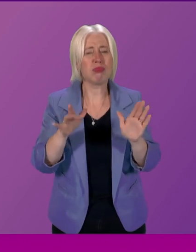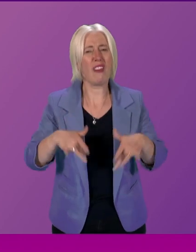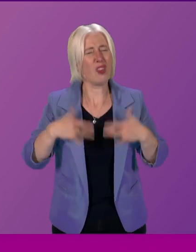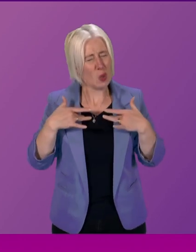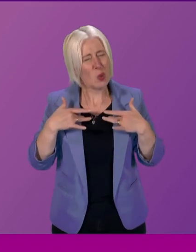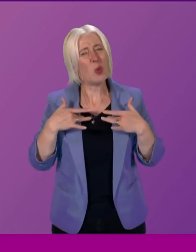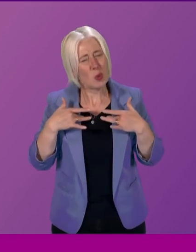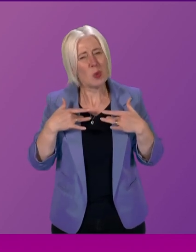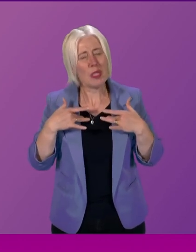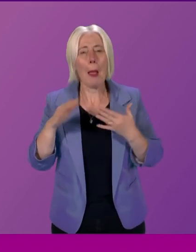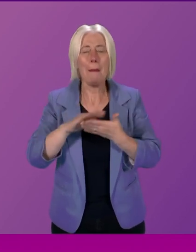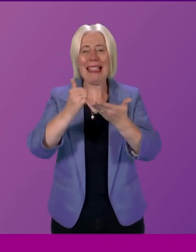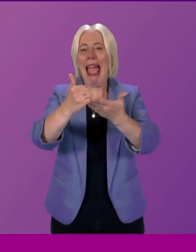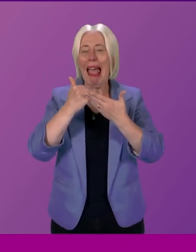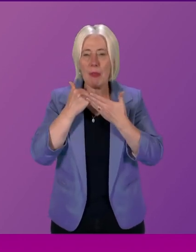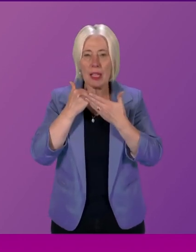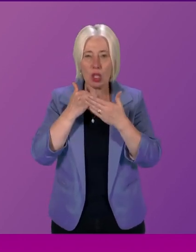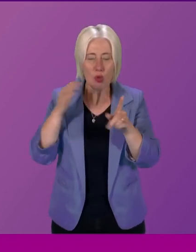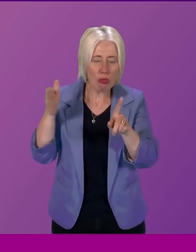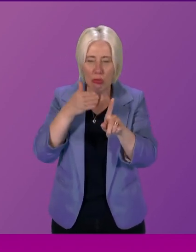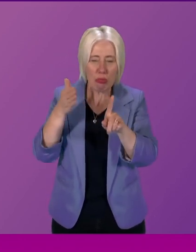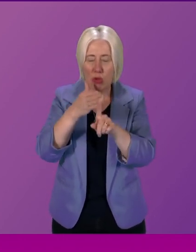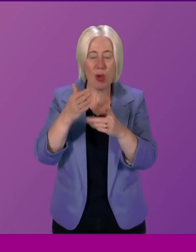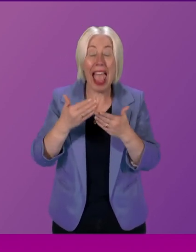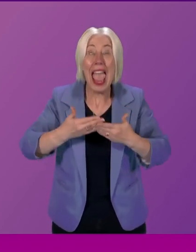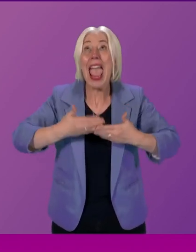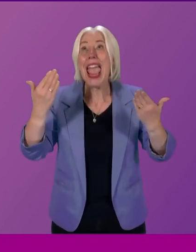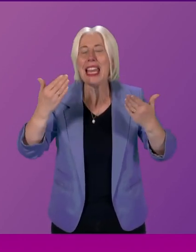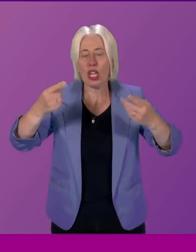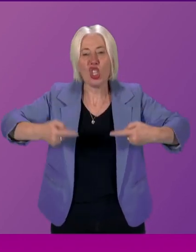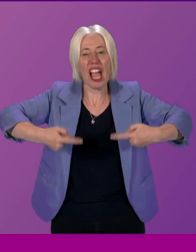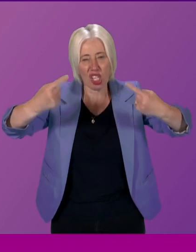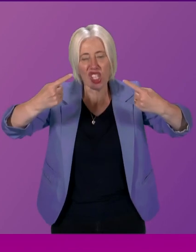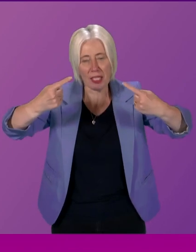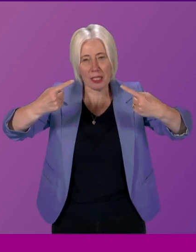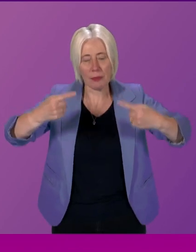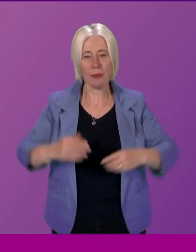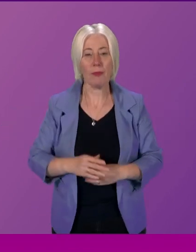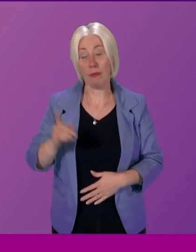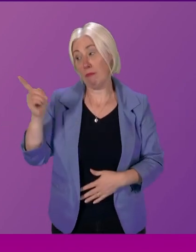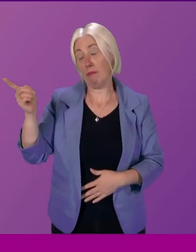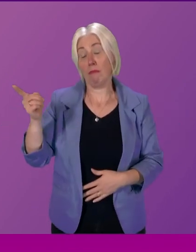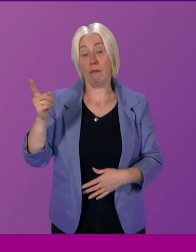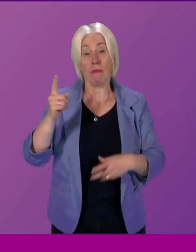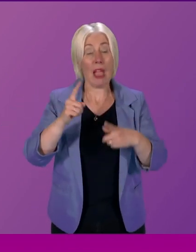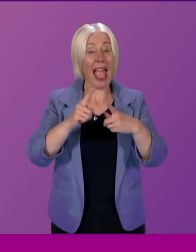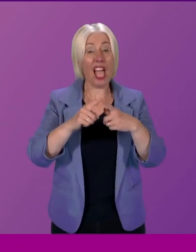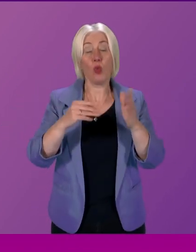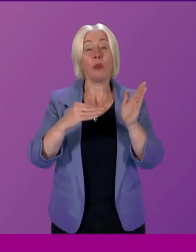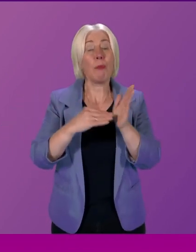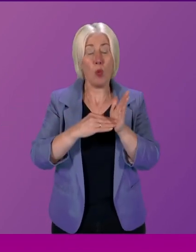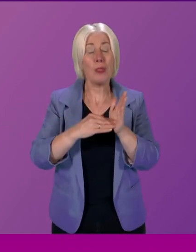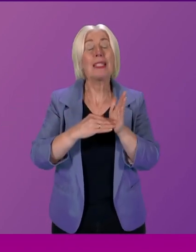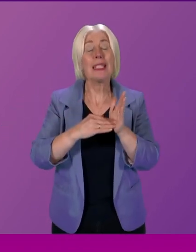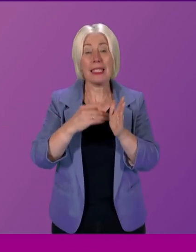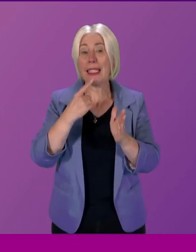help us find a way through any of the challenges that we face like Edward Mountain noted I like